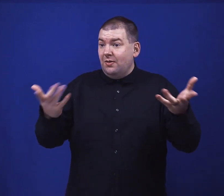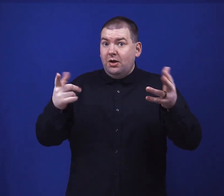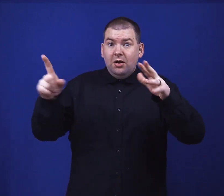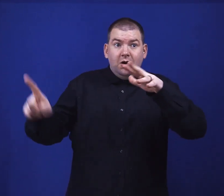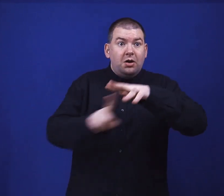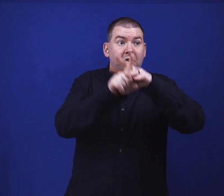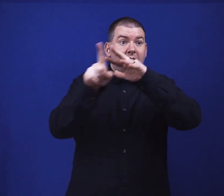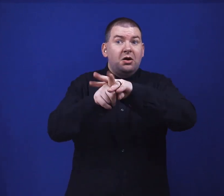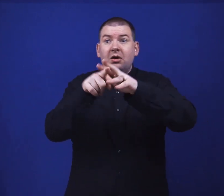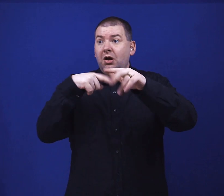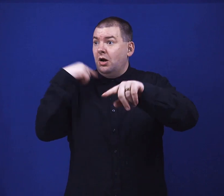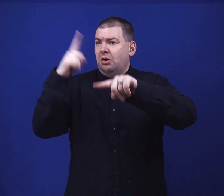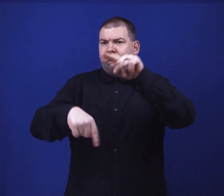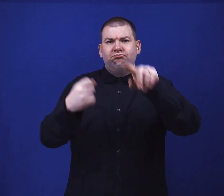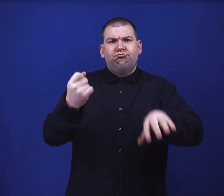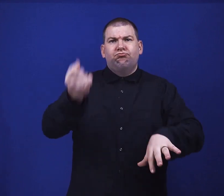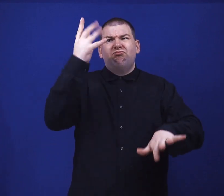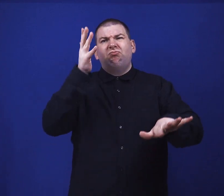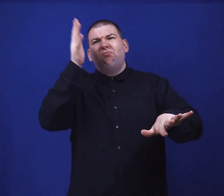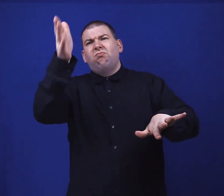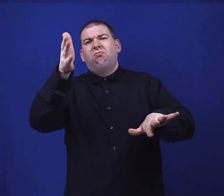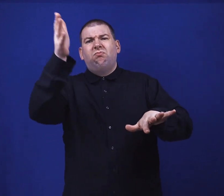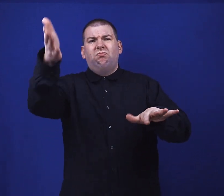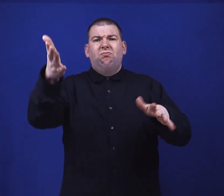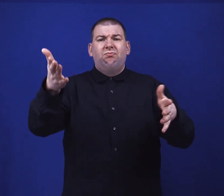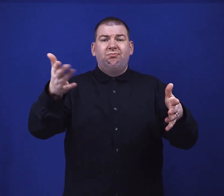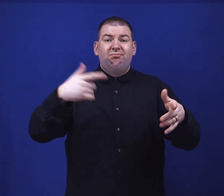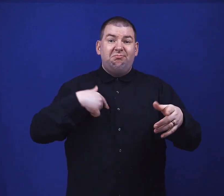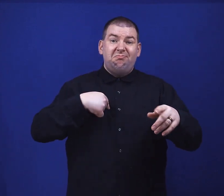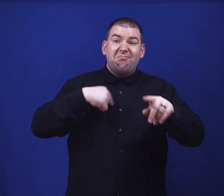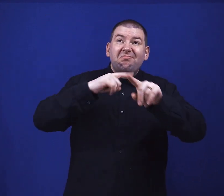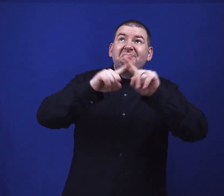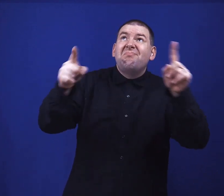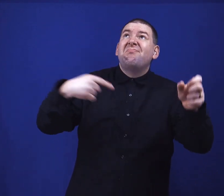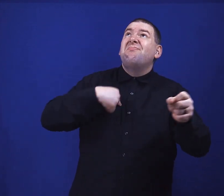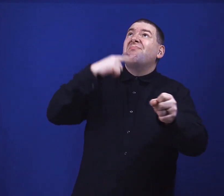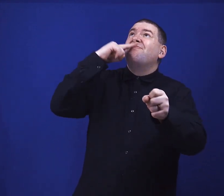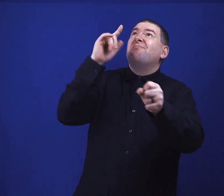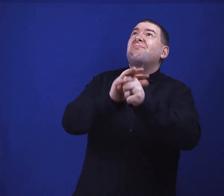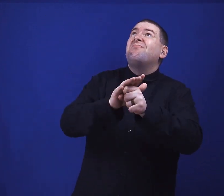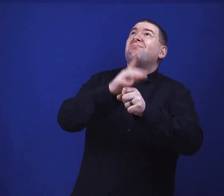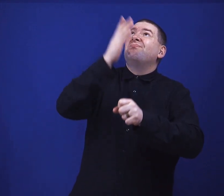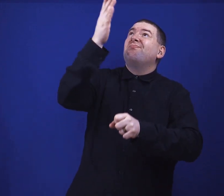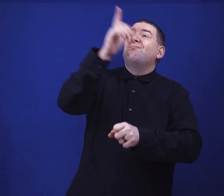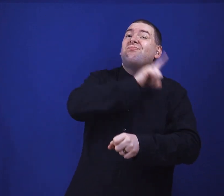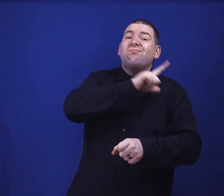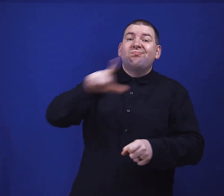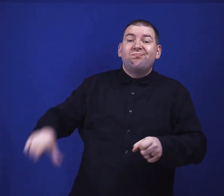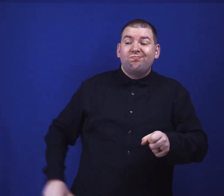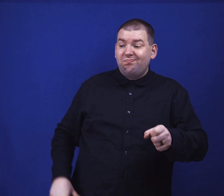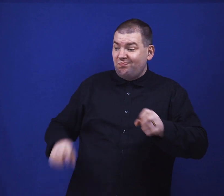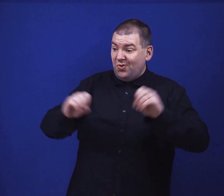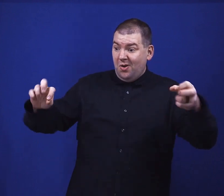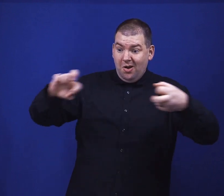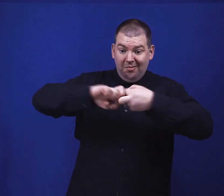So many things that I can't see But I promise you no